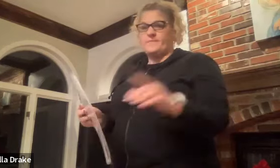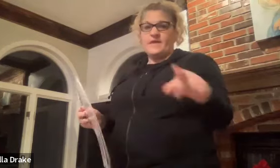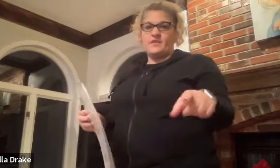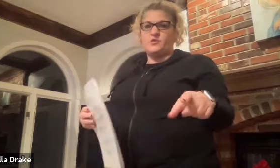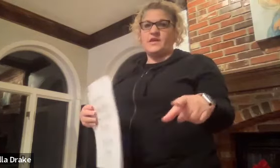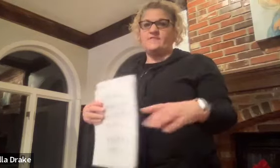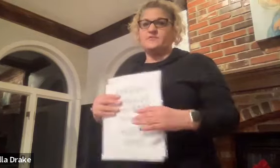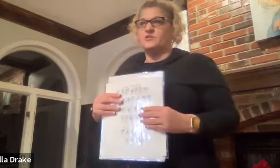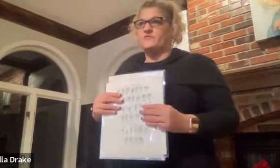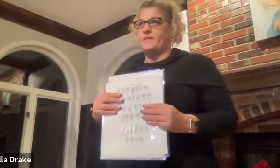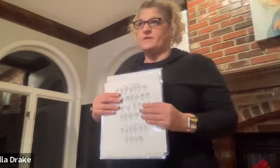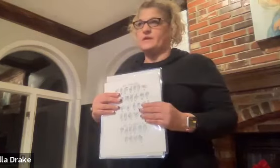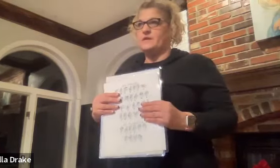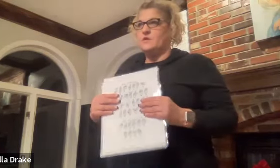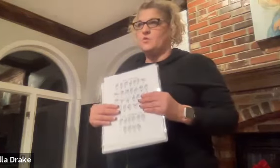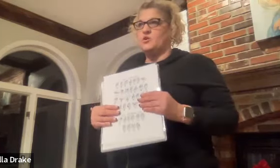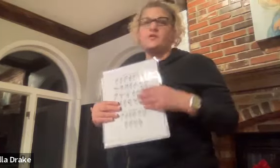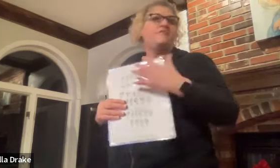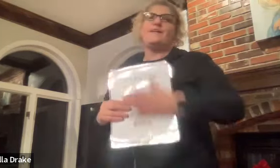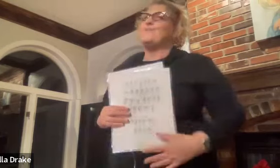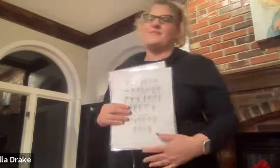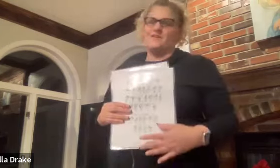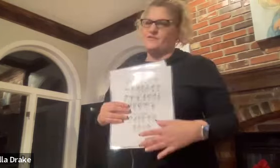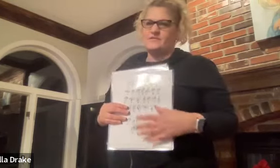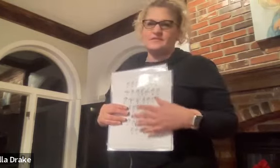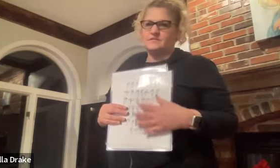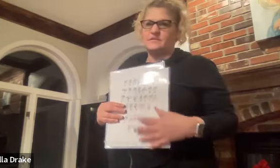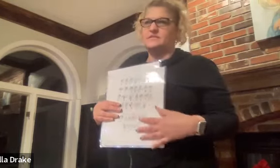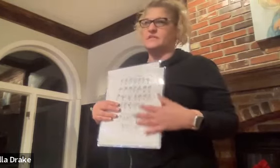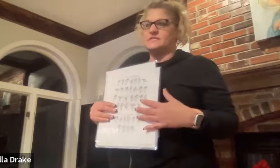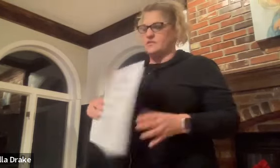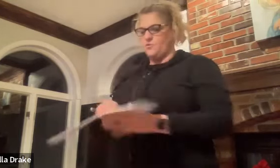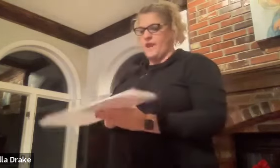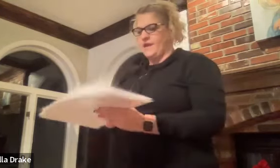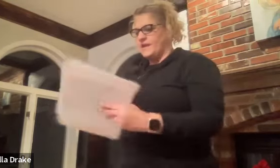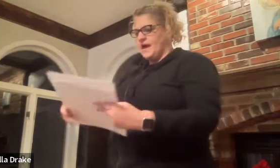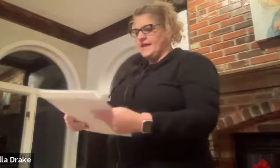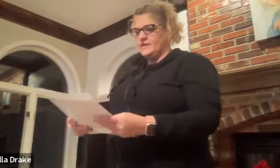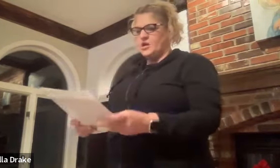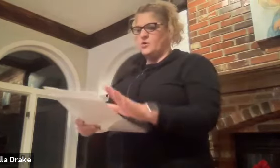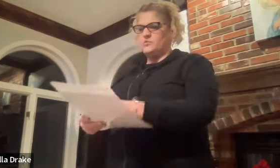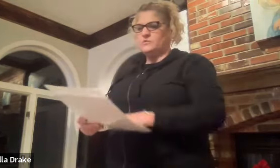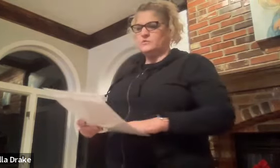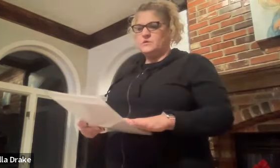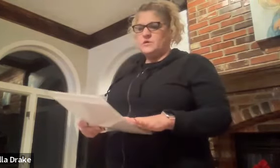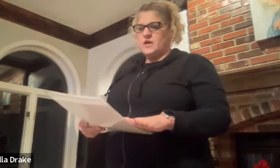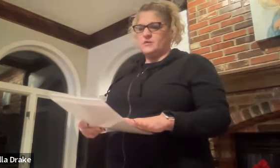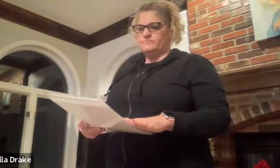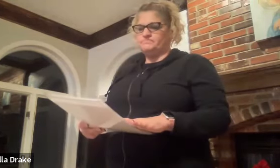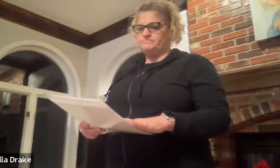them and learn you can give them to your family or you can find them on the internet it's it's either a way i didn't know um i